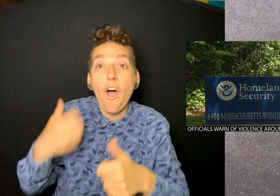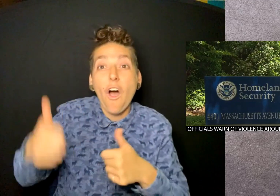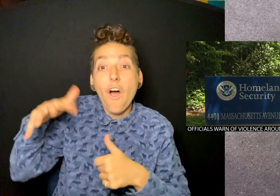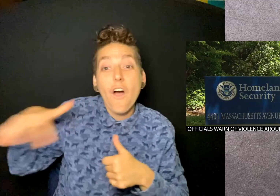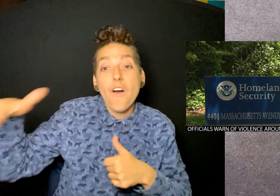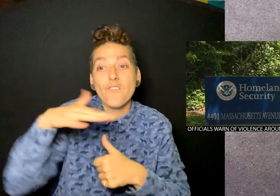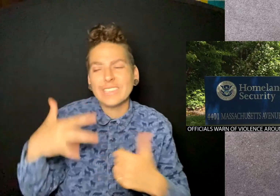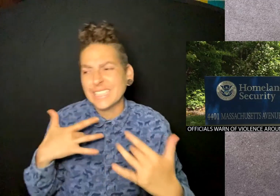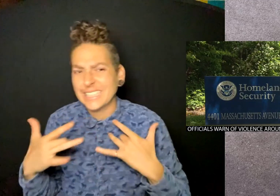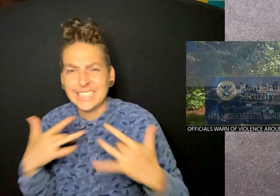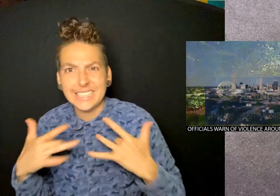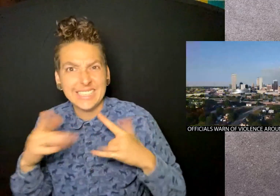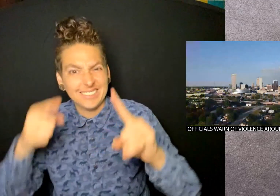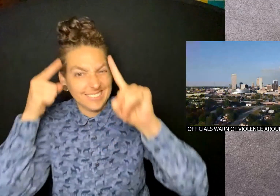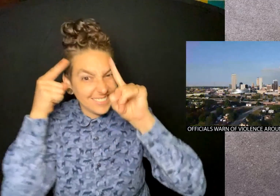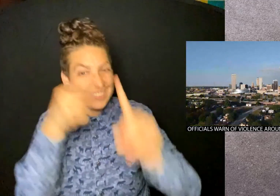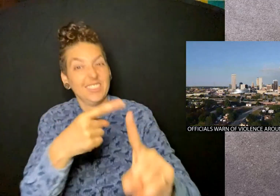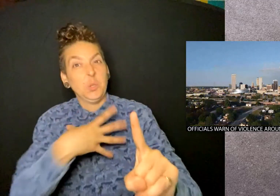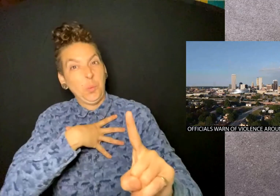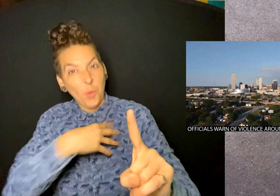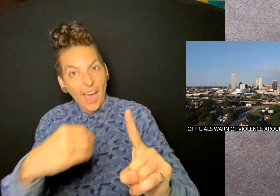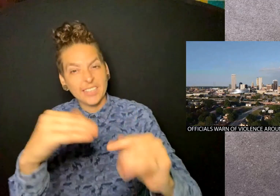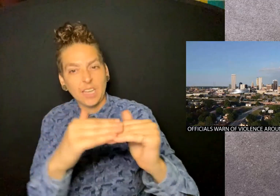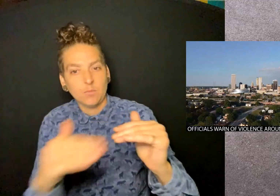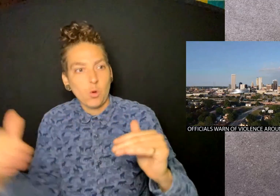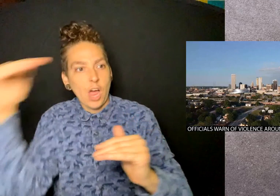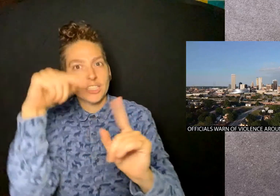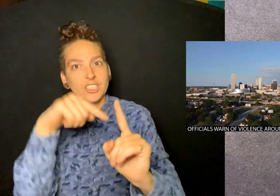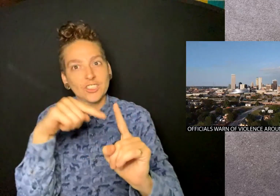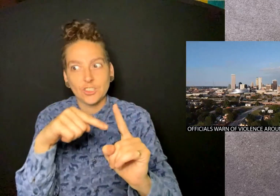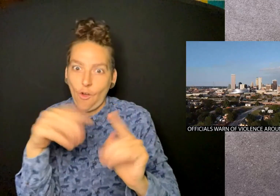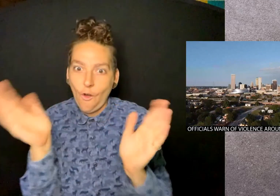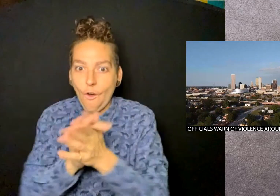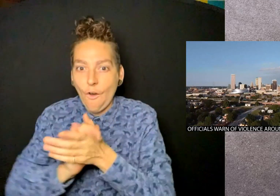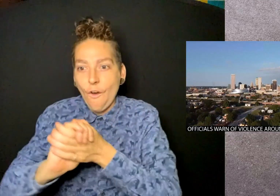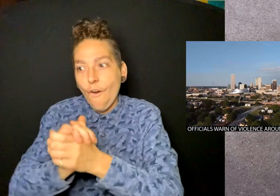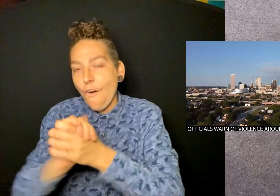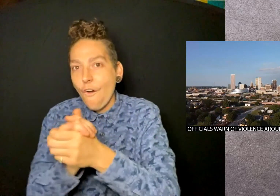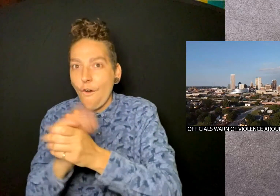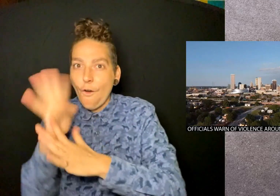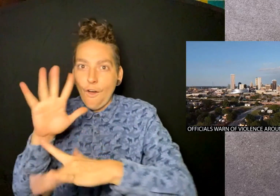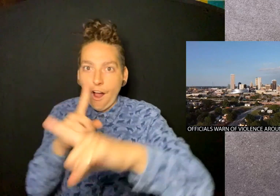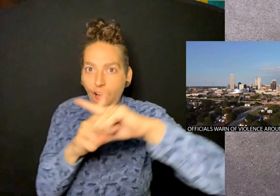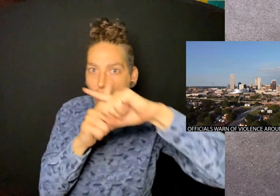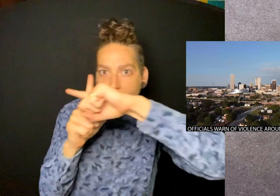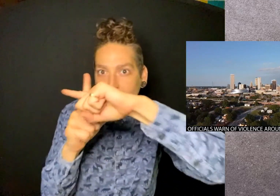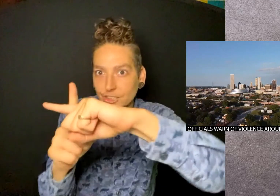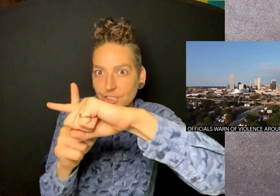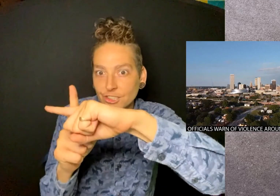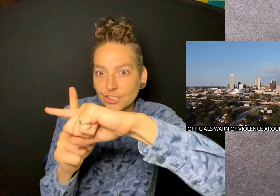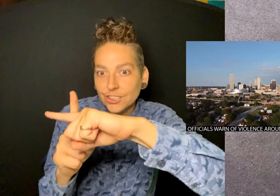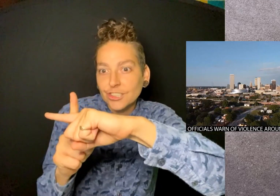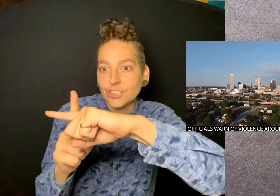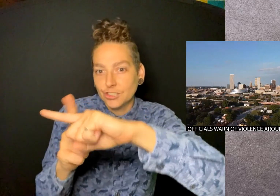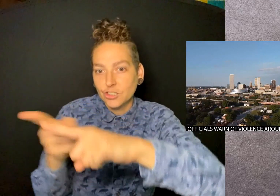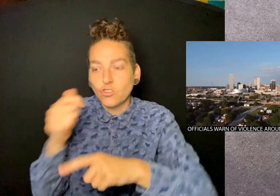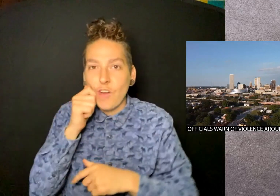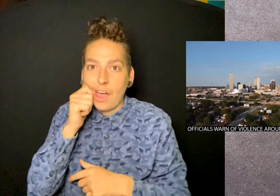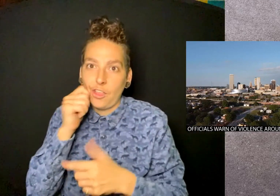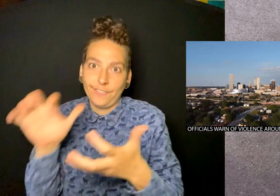And officials are concerned those events could be targets for racial violence by white